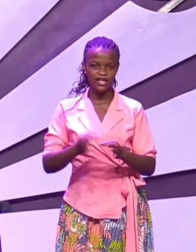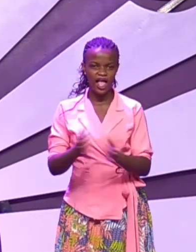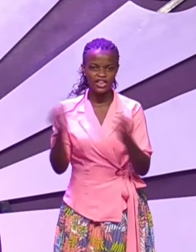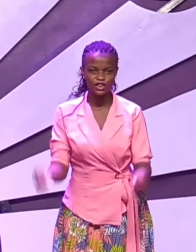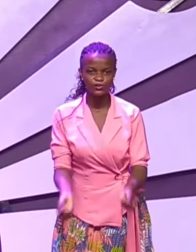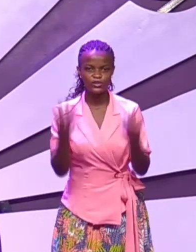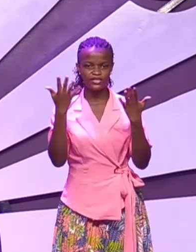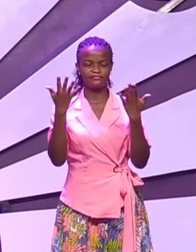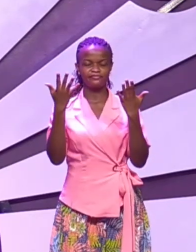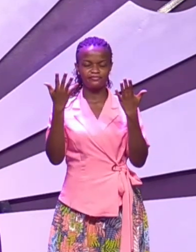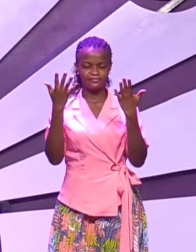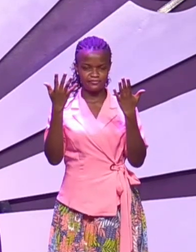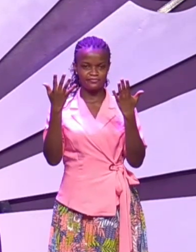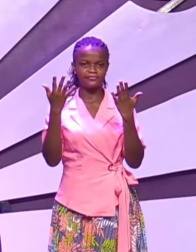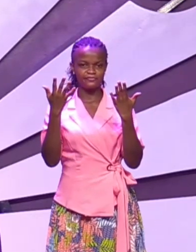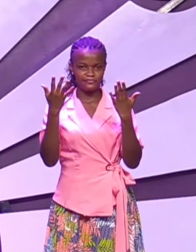hallelujah amen